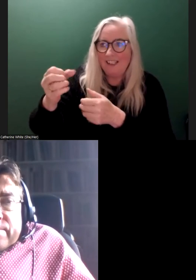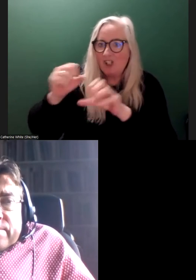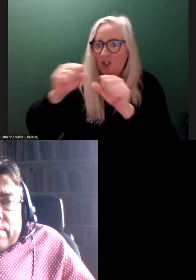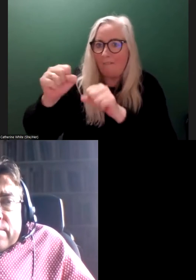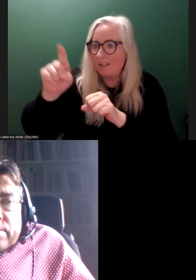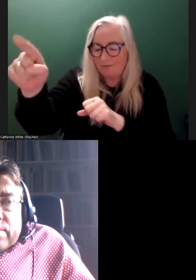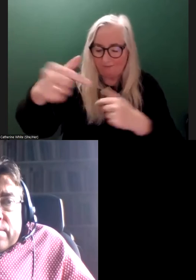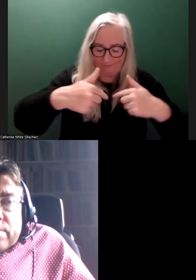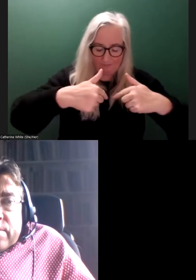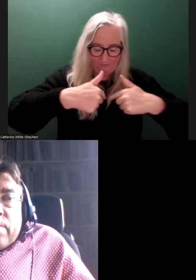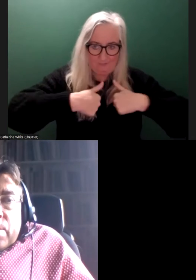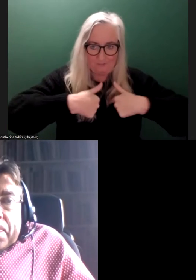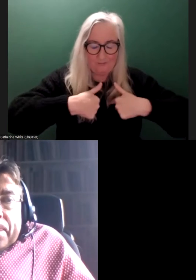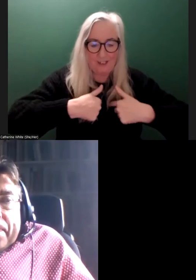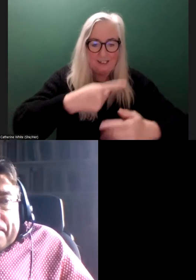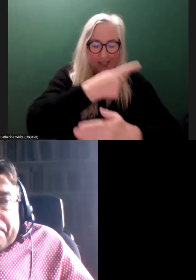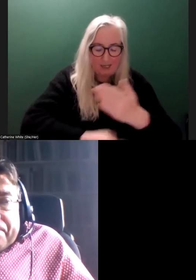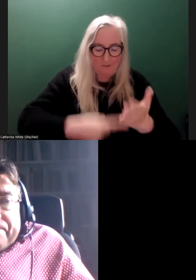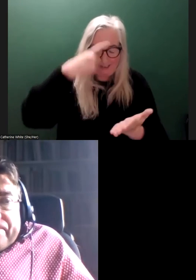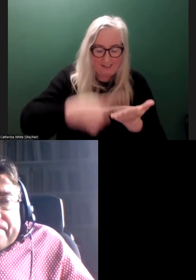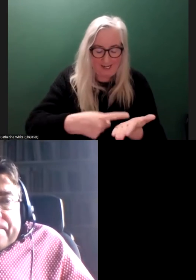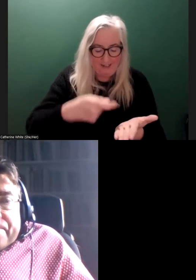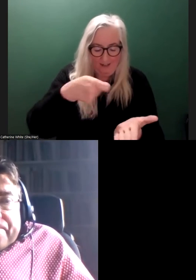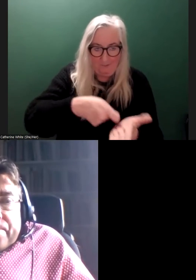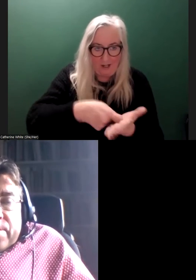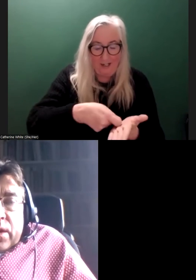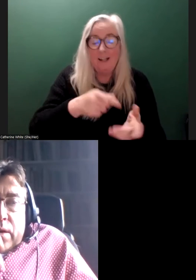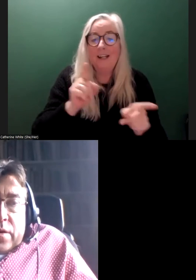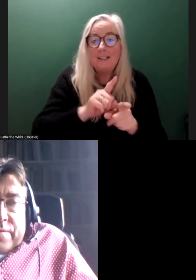service. And it's us to decide where that goes. The same in Germany.